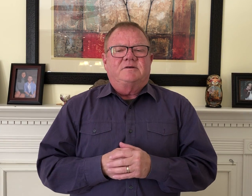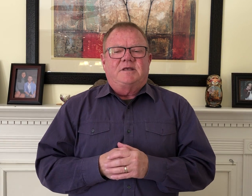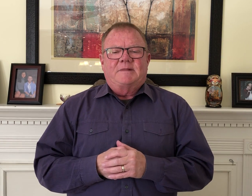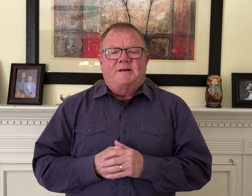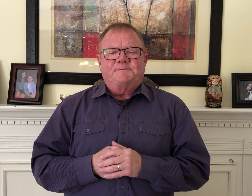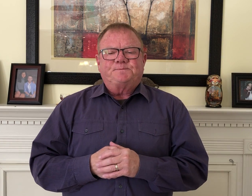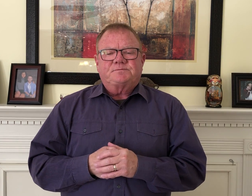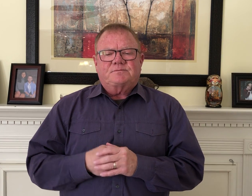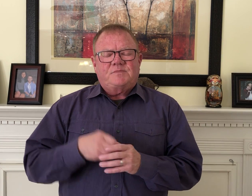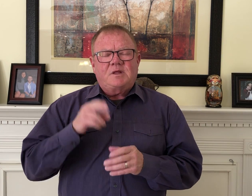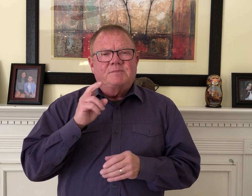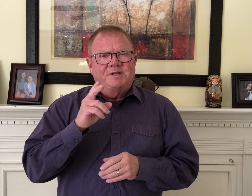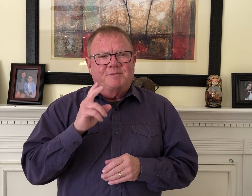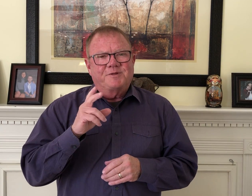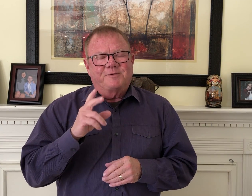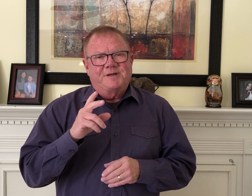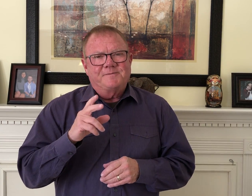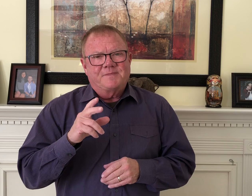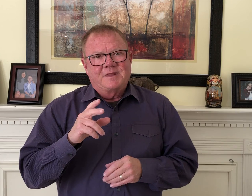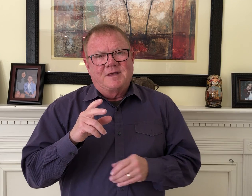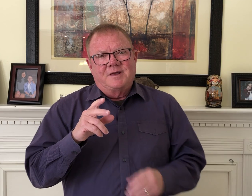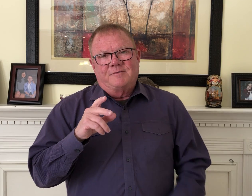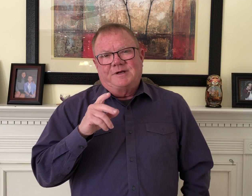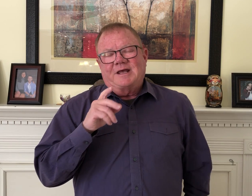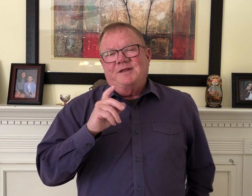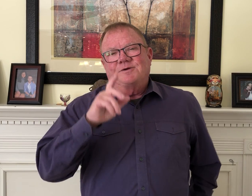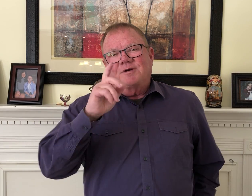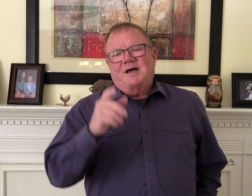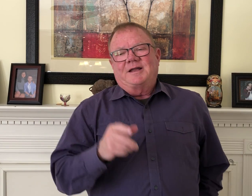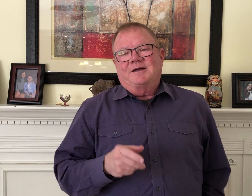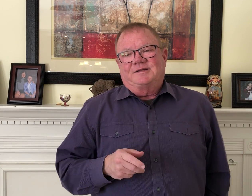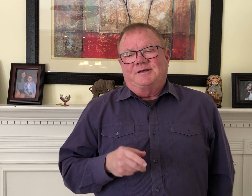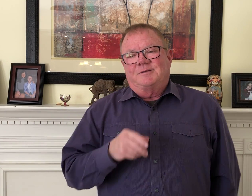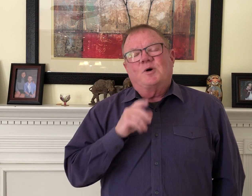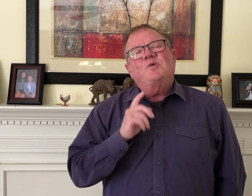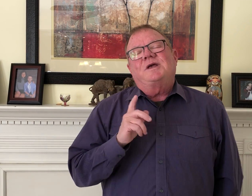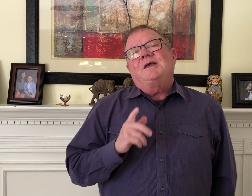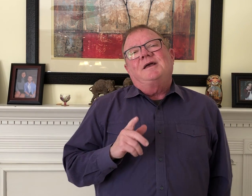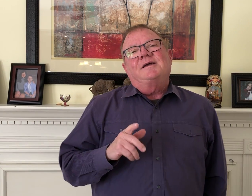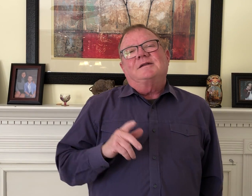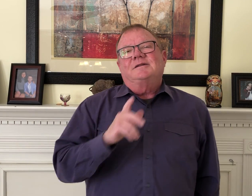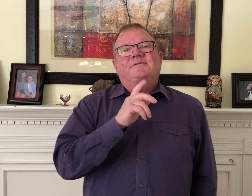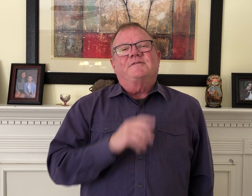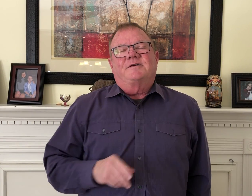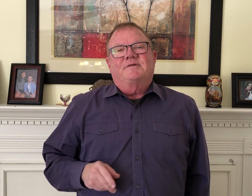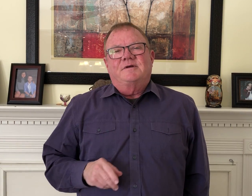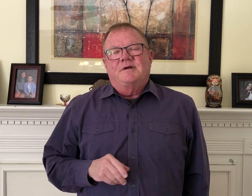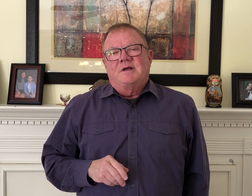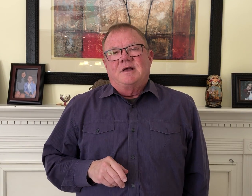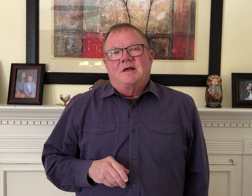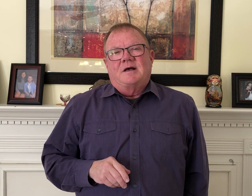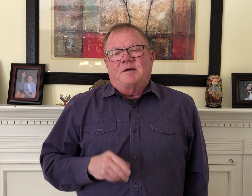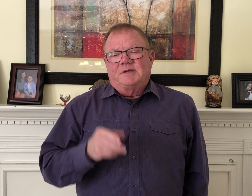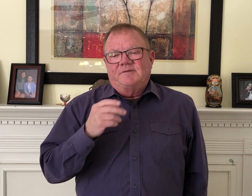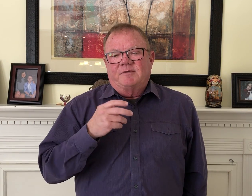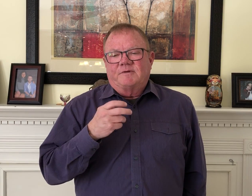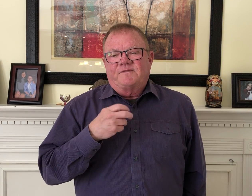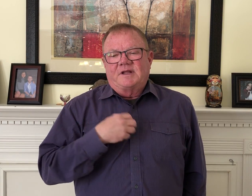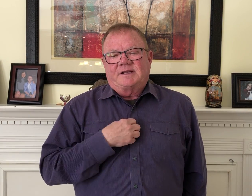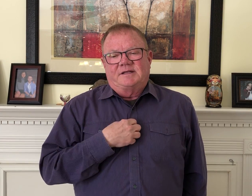took him out. But number three, when Daniel cried out to him, O king, live forever, I believe it reflected